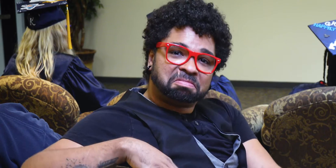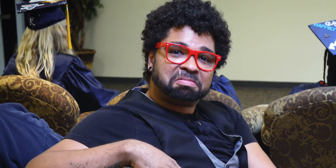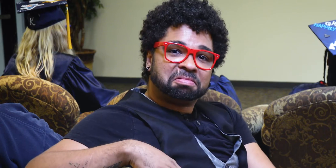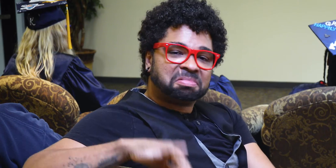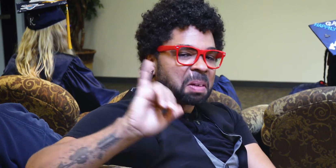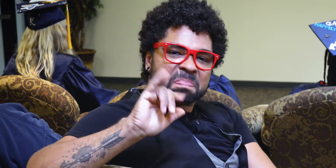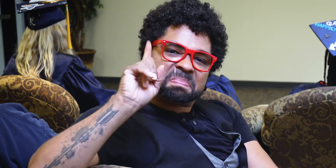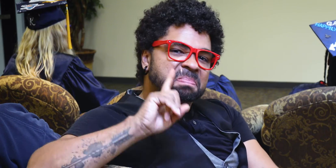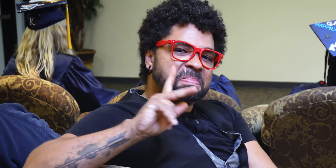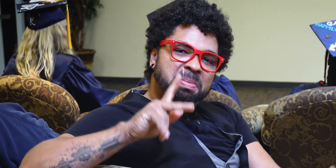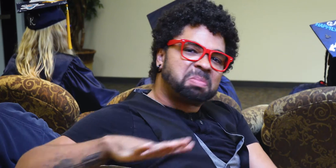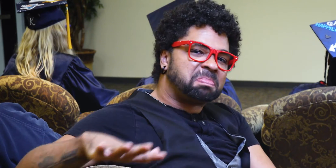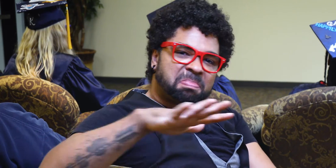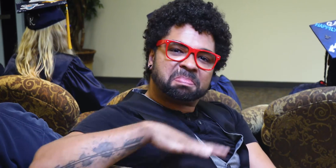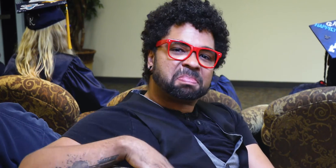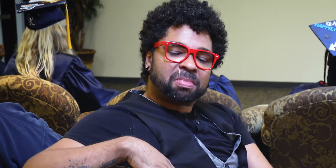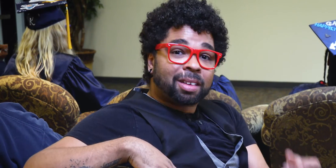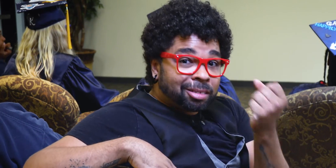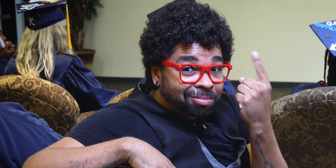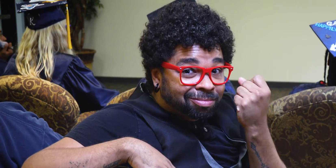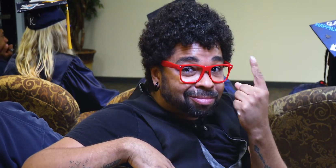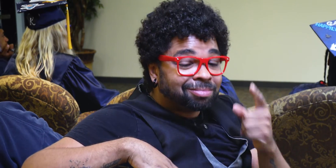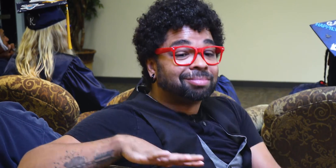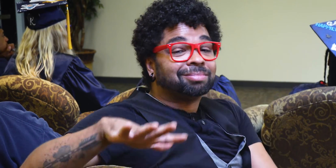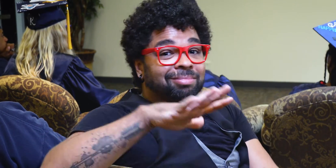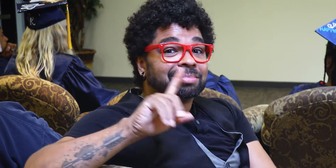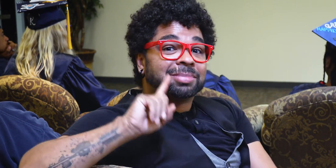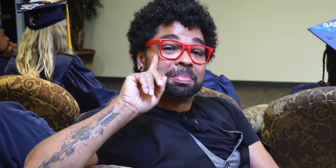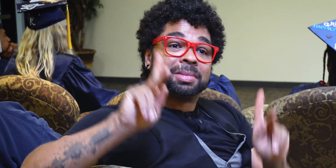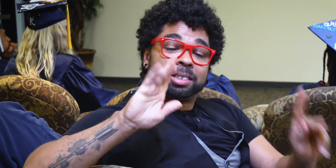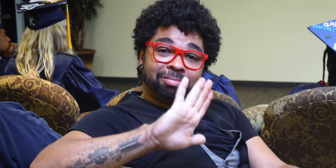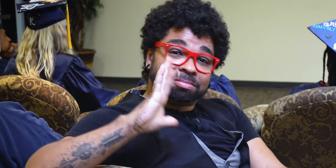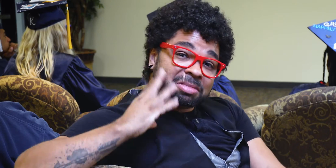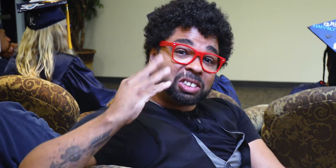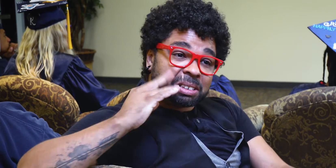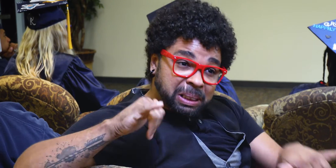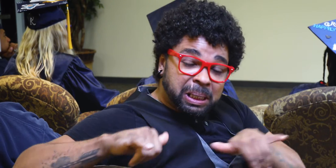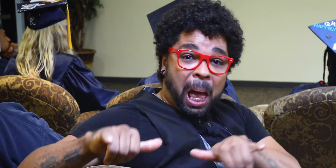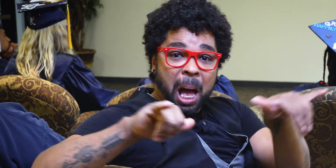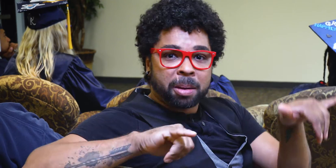rise. The same is true for Deaf individuals, but all Deaf people do not have the same collegiate experience.